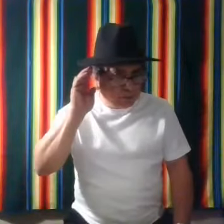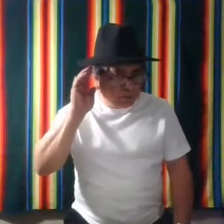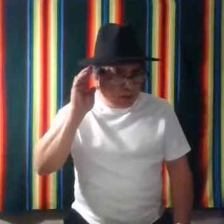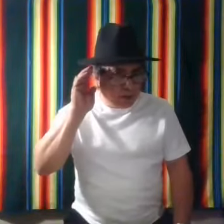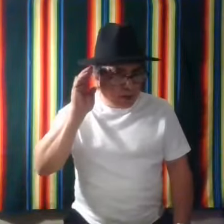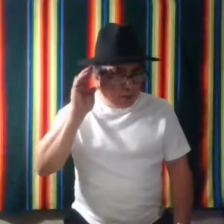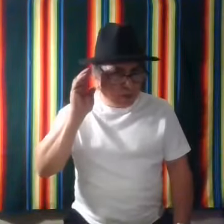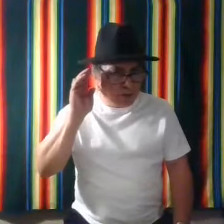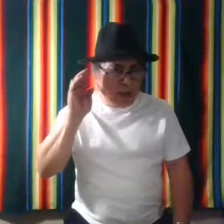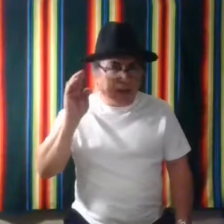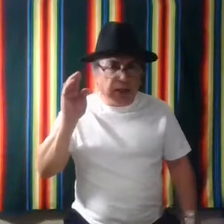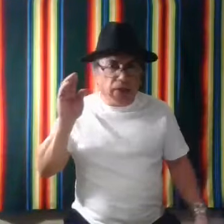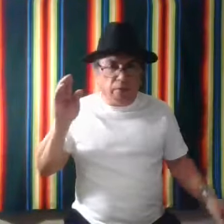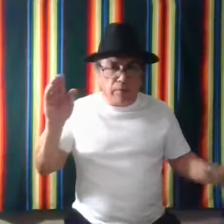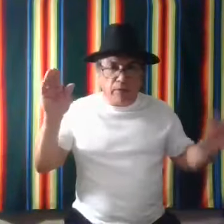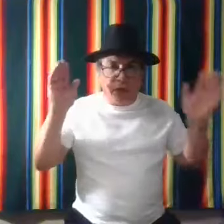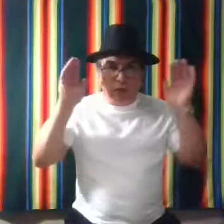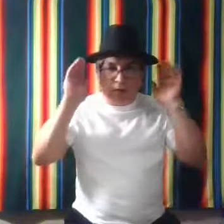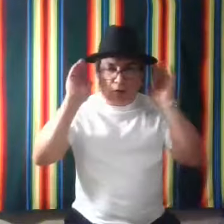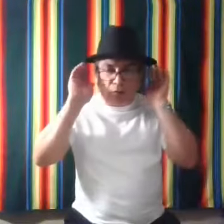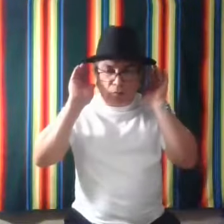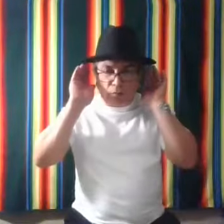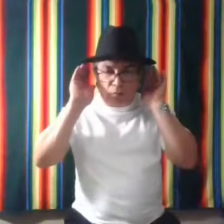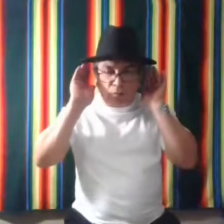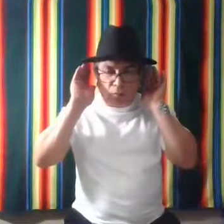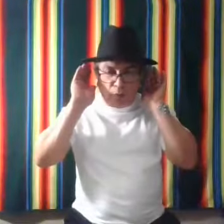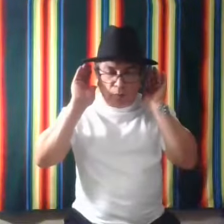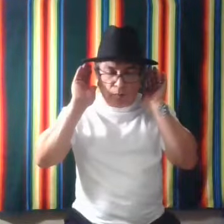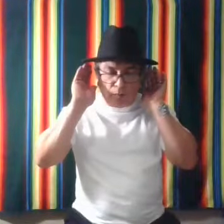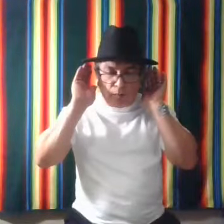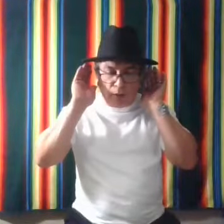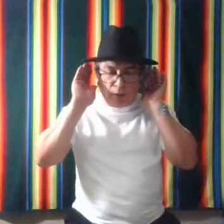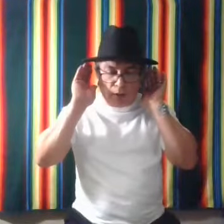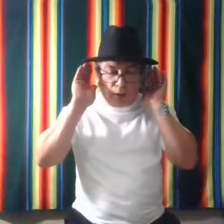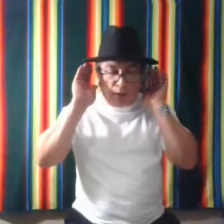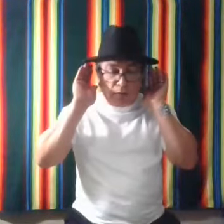Now, if he was trying to hear. You do both. Like this.